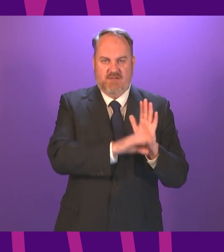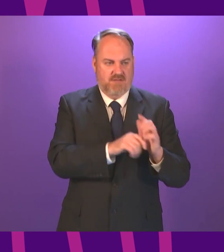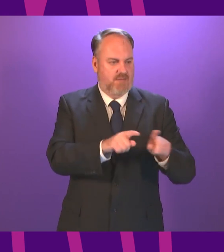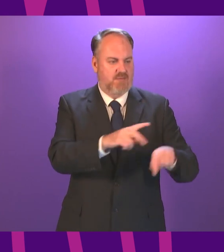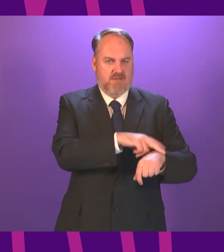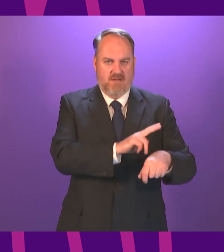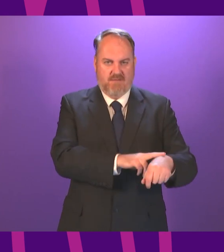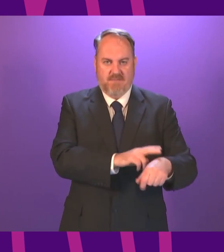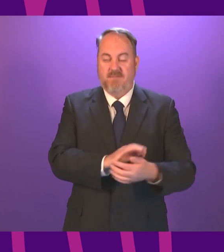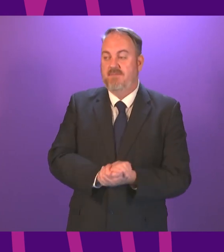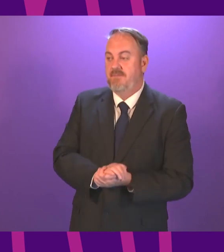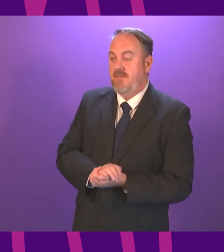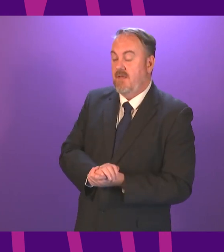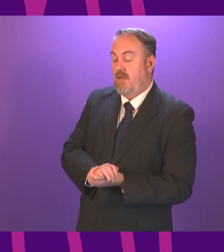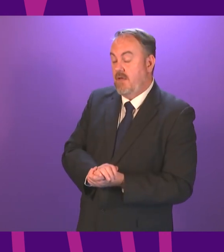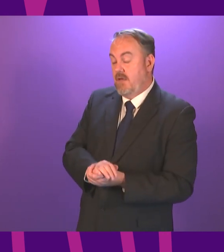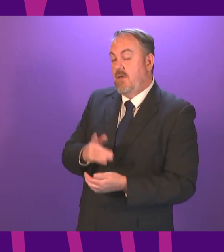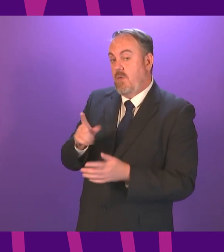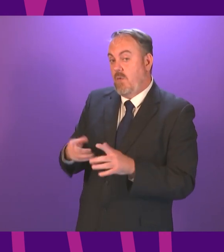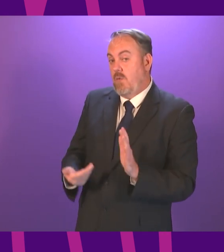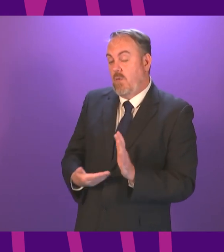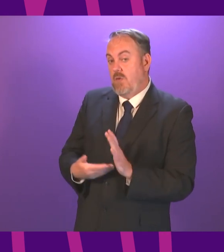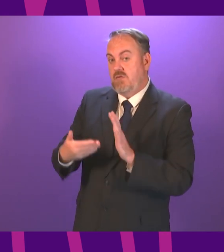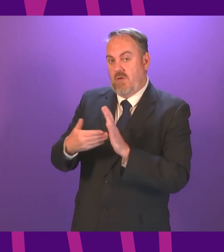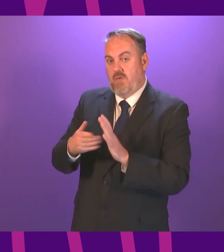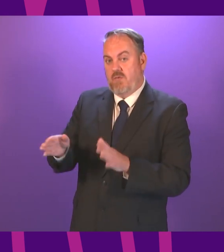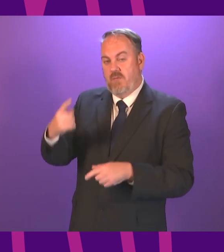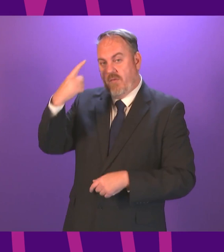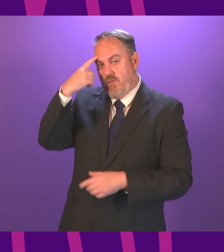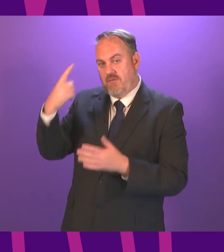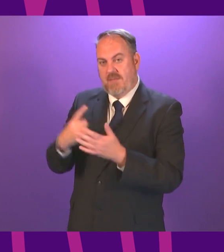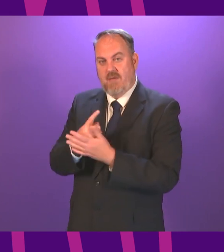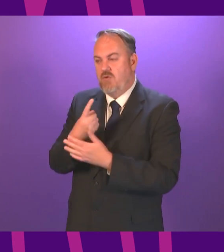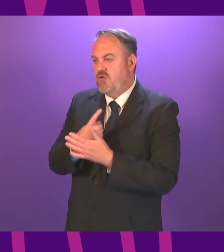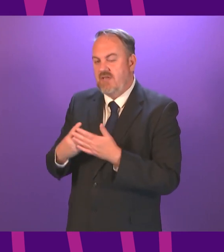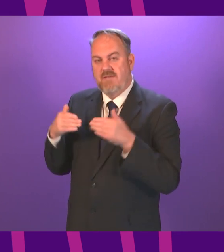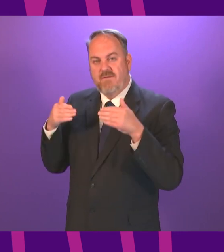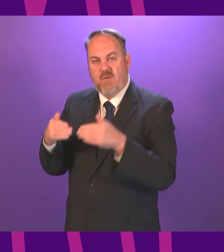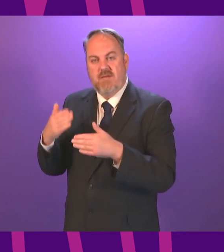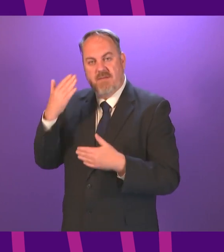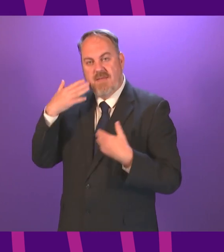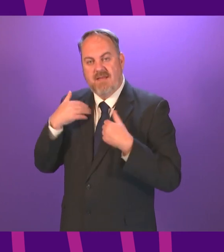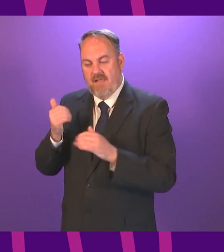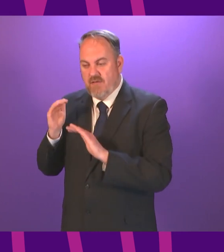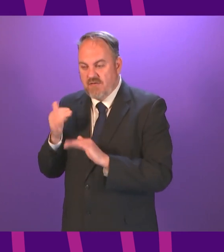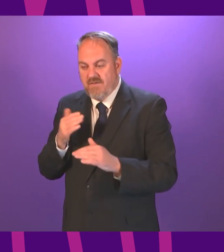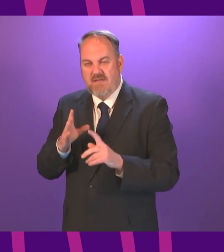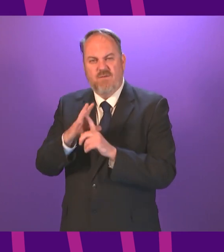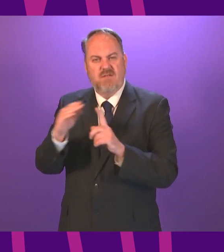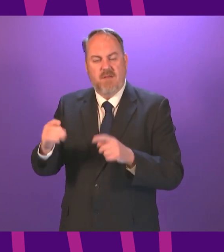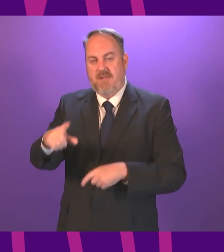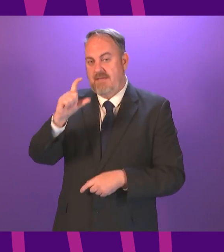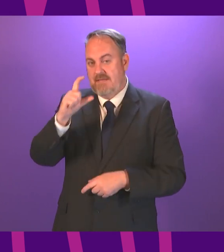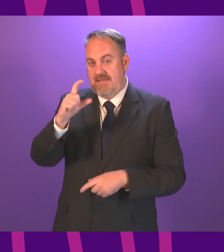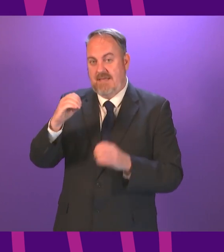Gillian Mackay and her remarks about looking above and beyond CBT she mentioned that CBT was very important I can assure her